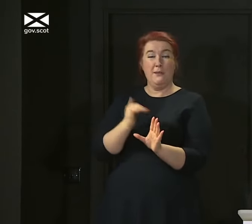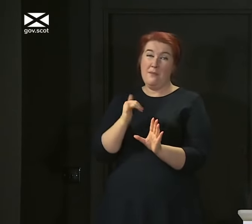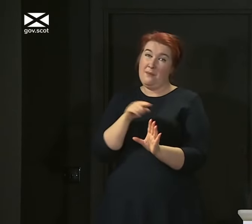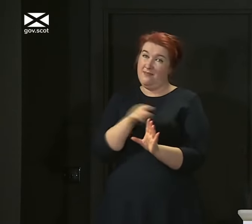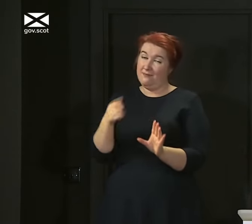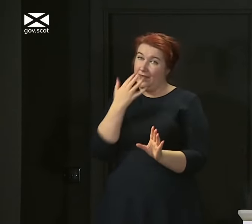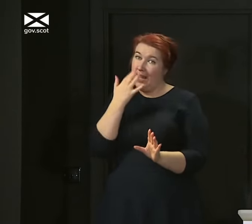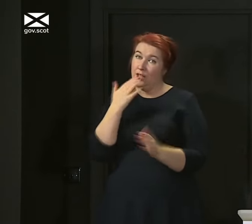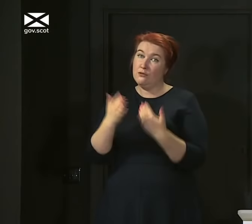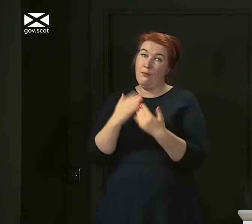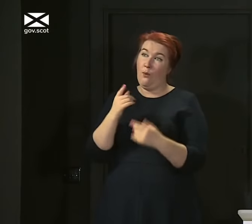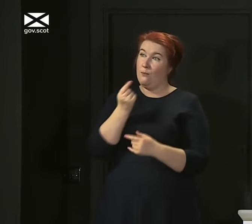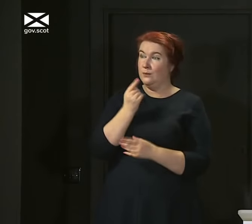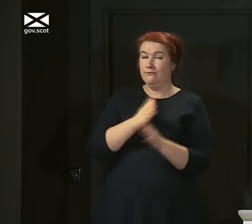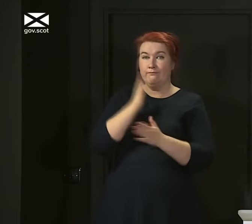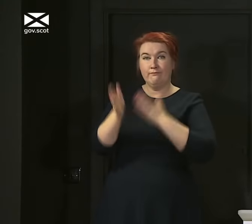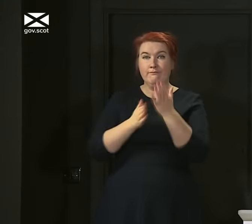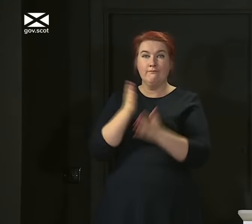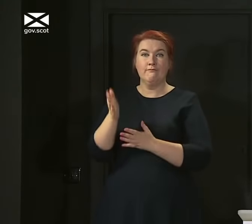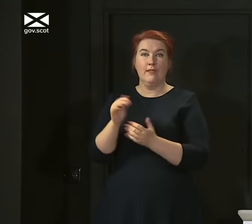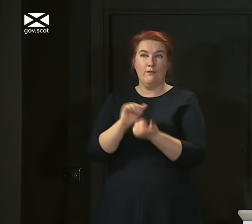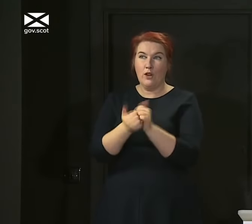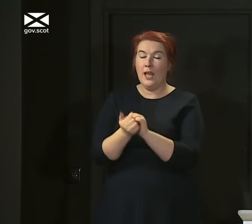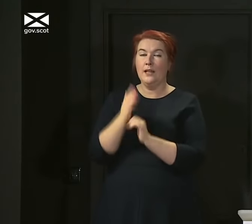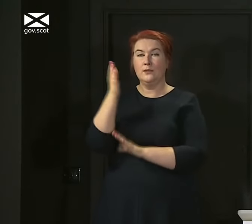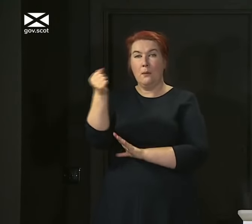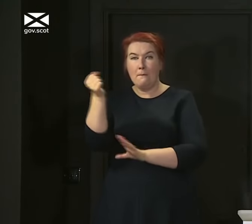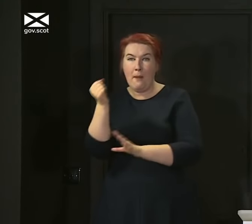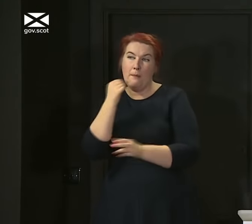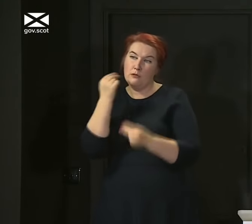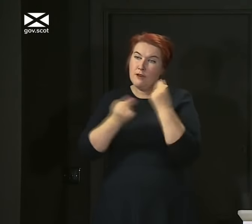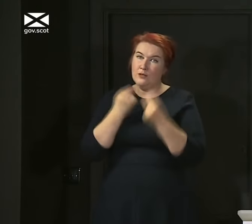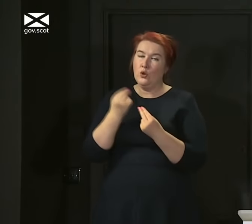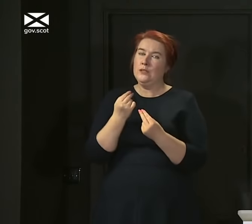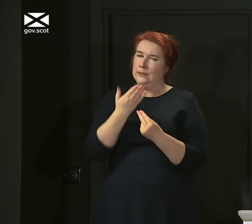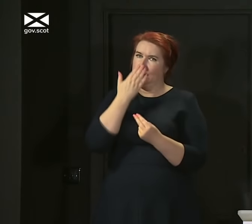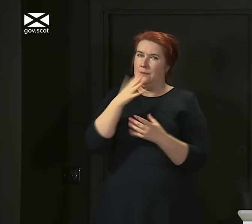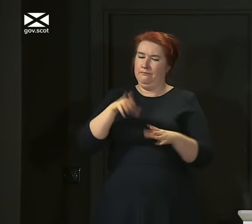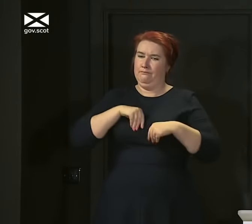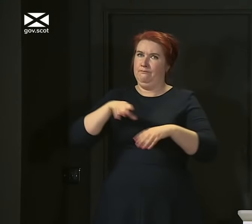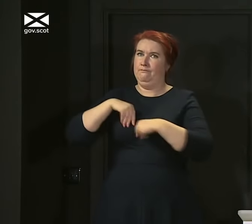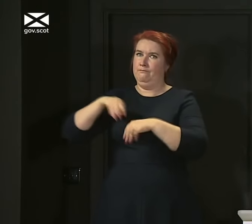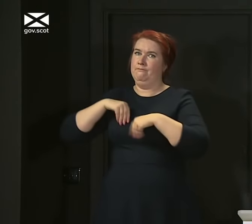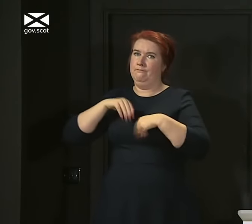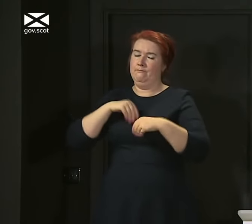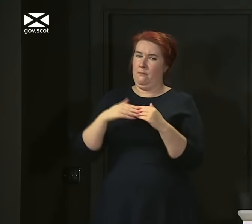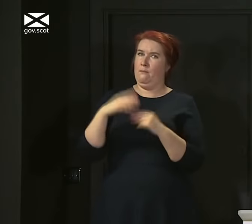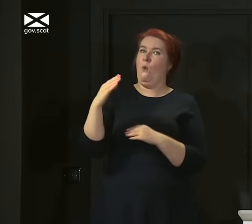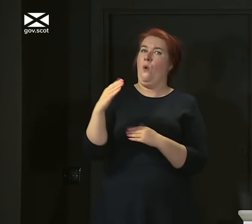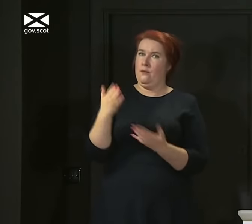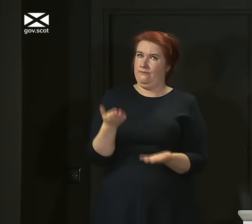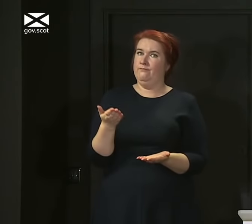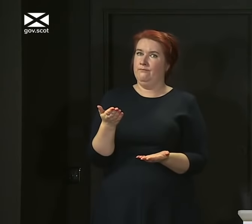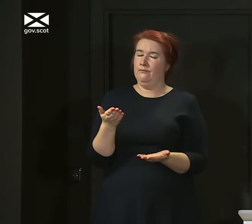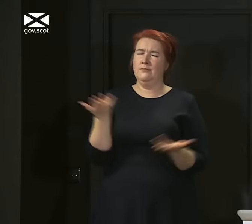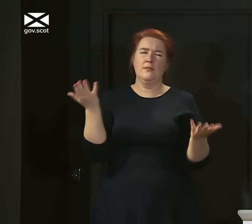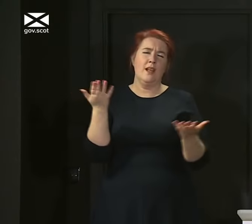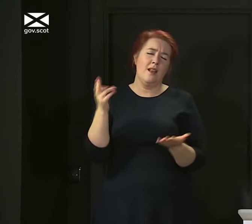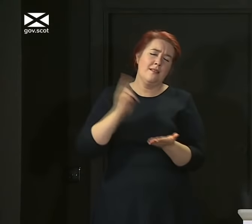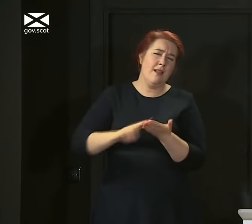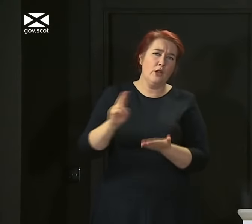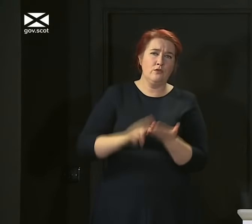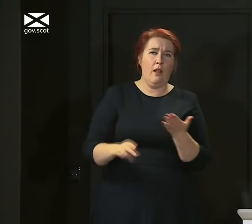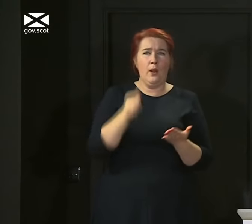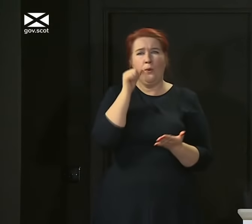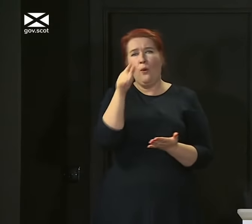to pubs and restaurants and meet up with friends, are testing positive in higher numbers. And it is natural after all this time to want